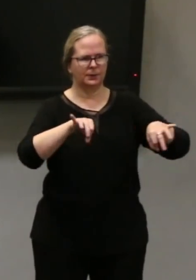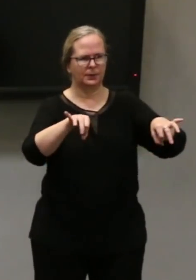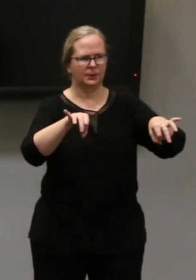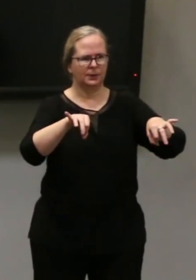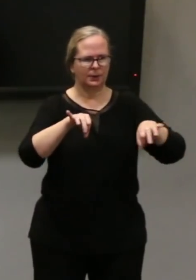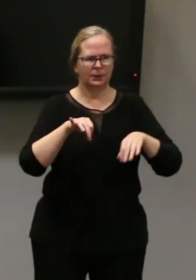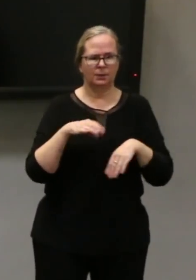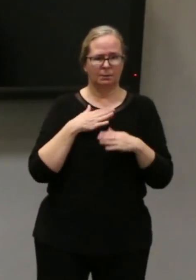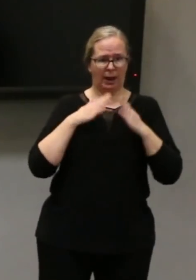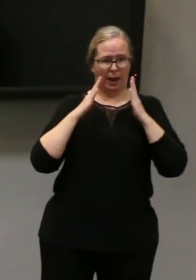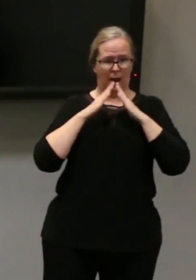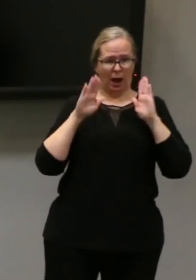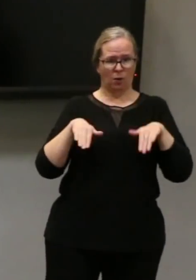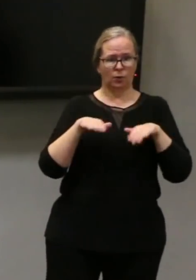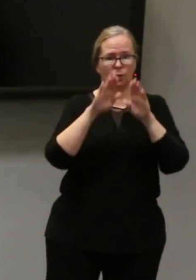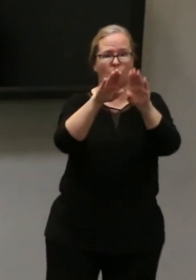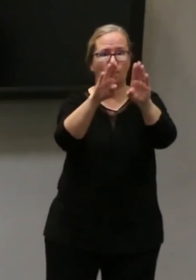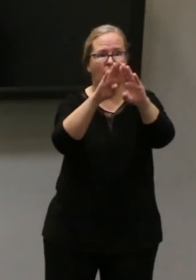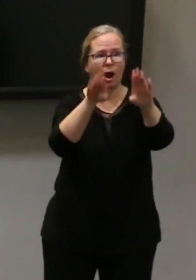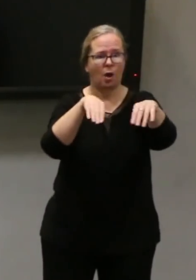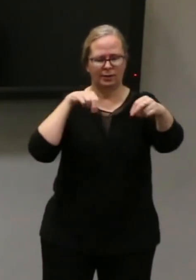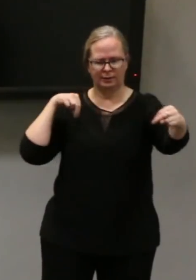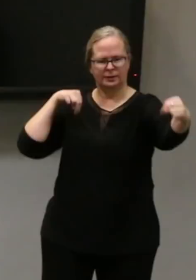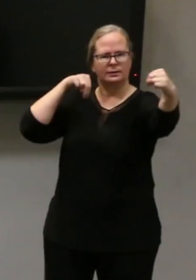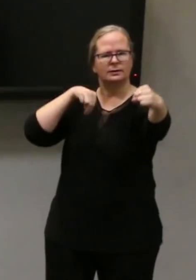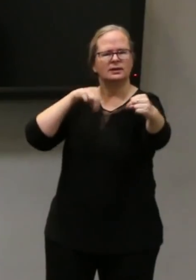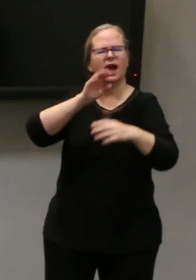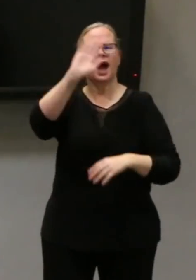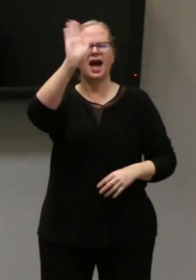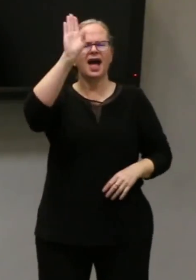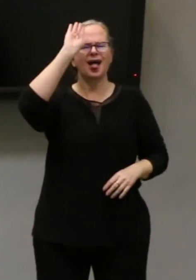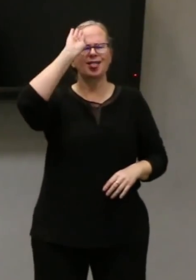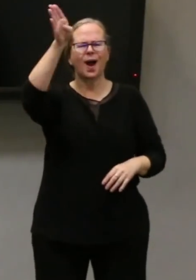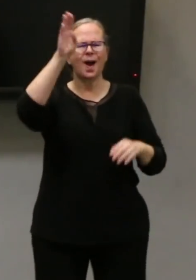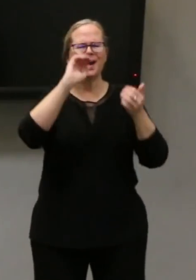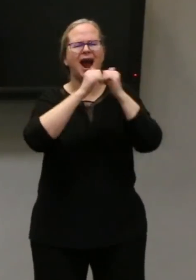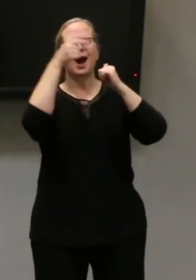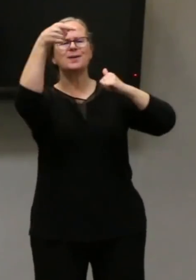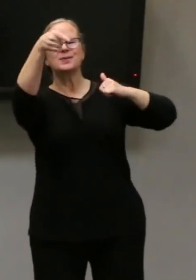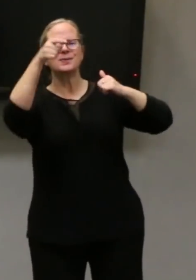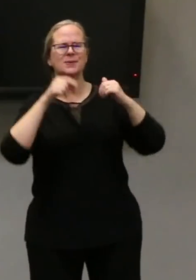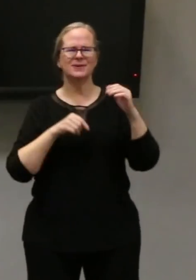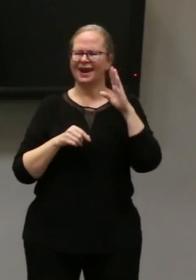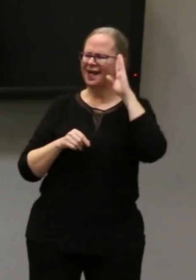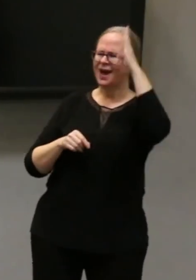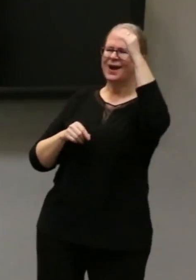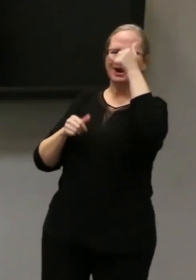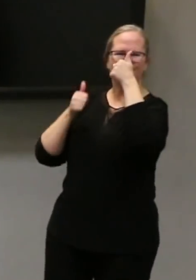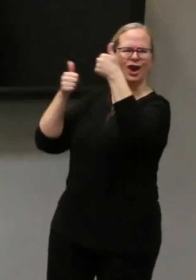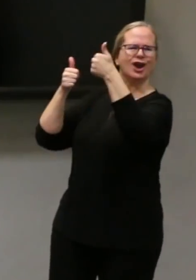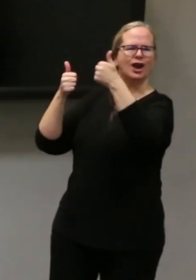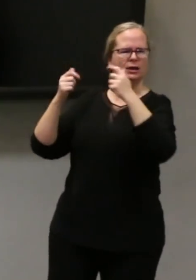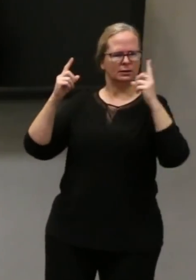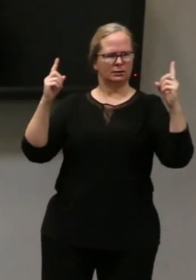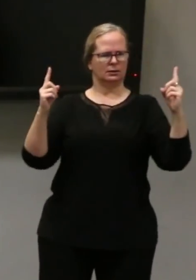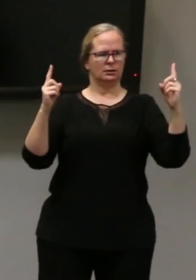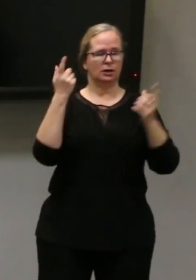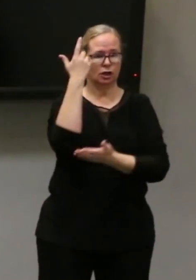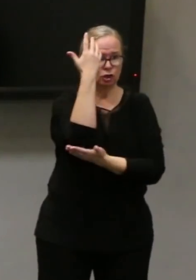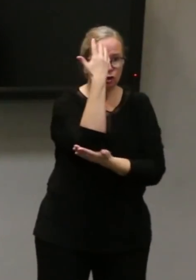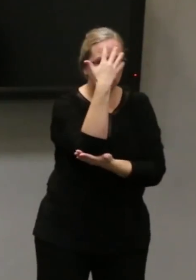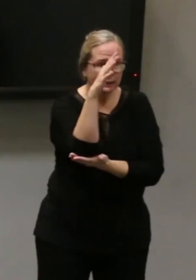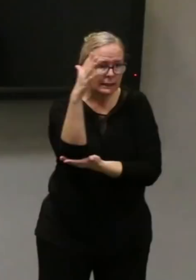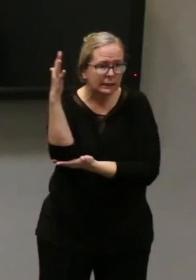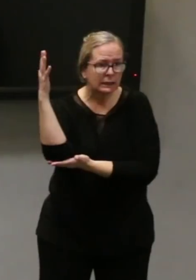it's okay. You don't need to social distance from trees or plant life. Just people. That's why we're leaving our